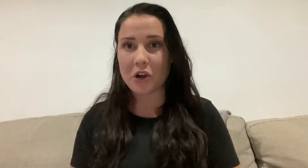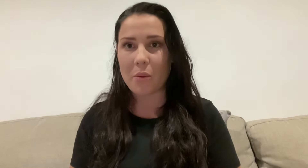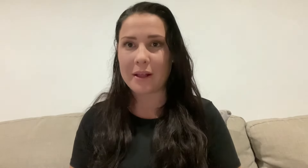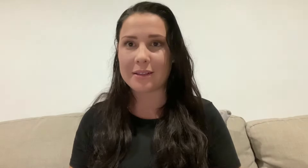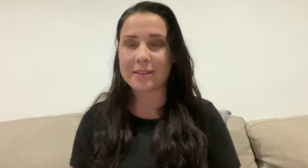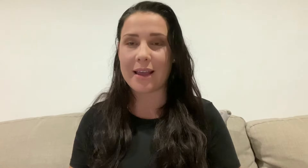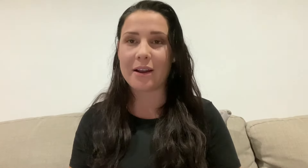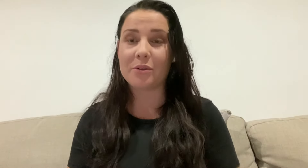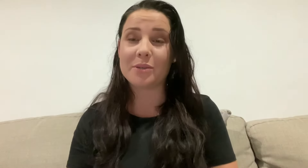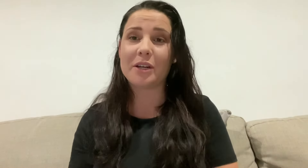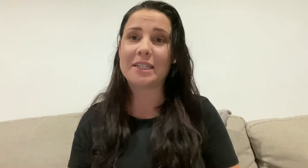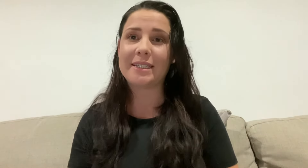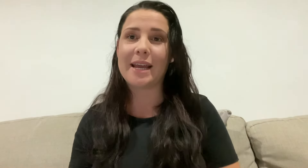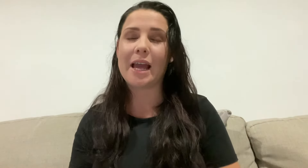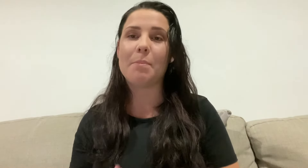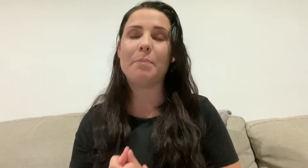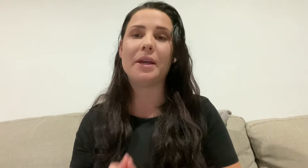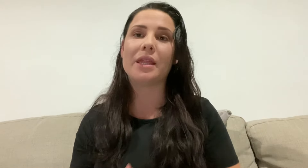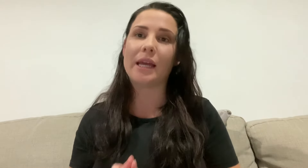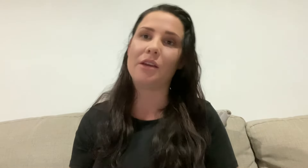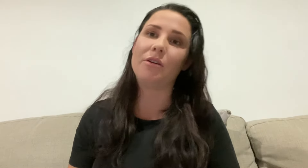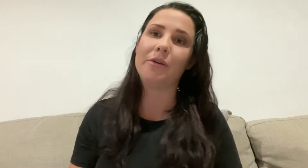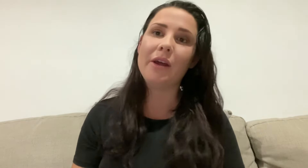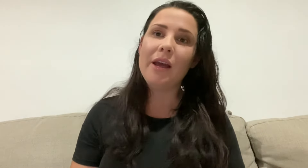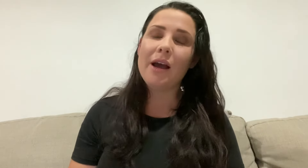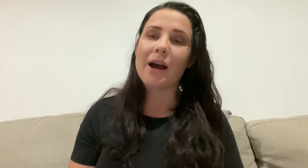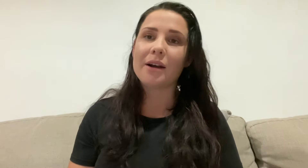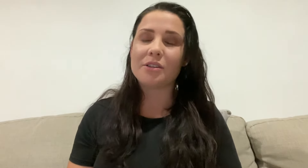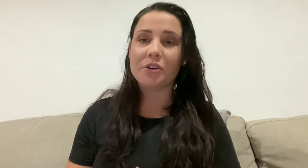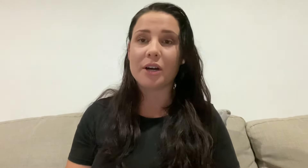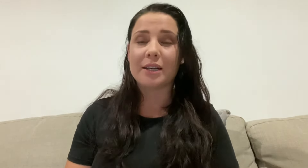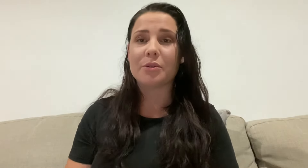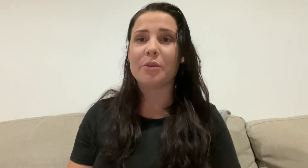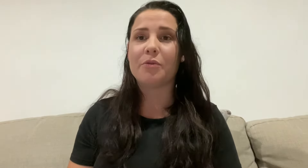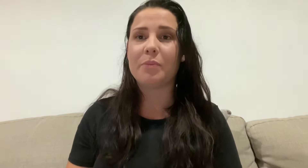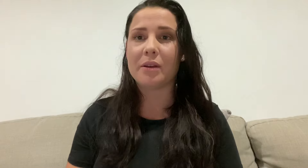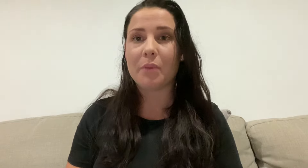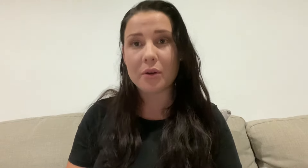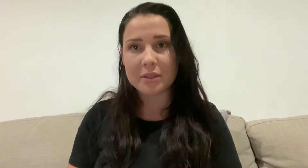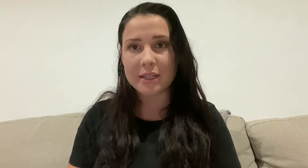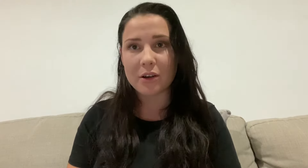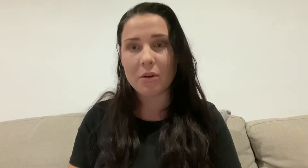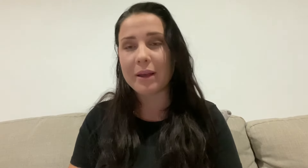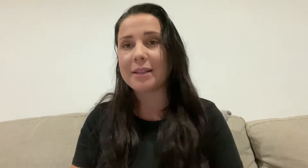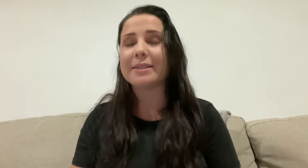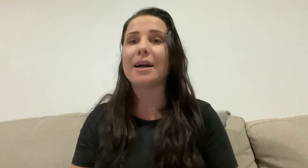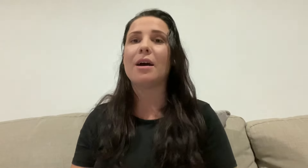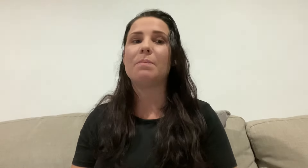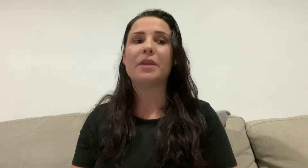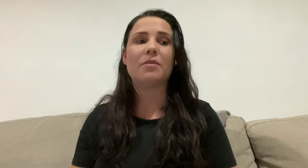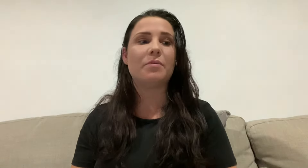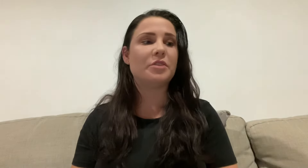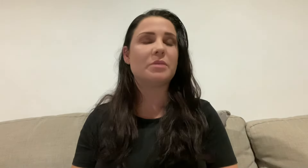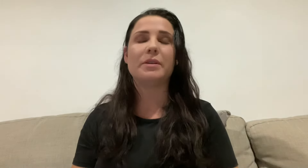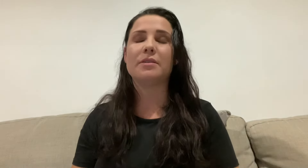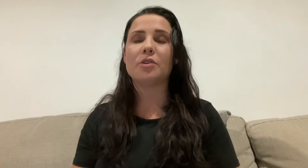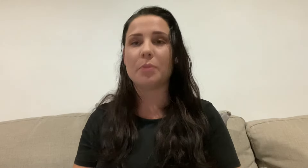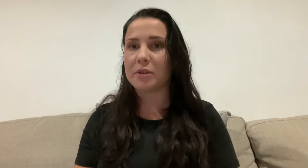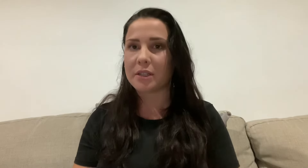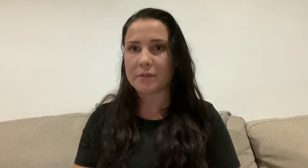comments. And I also wanted to say a big thank you to you guys who have been posting comments. They've just been so positive and